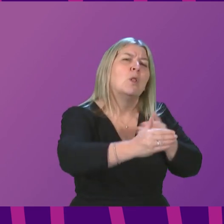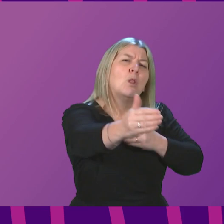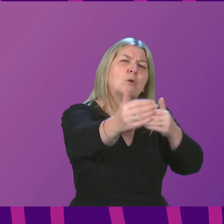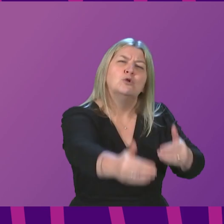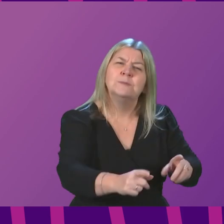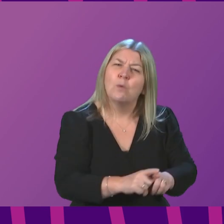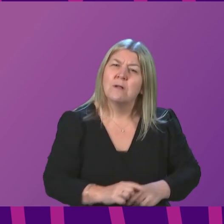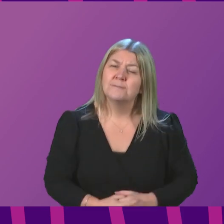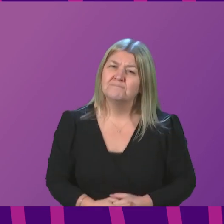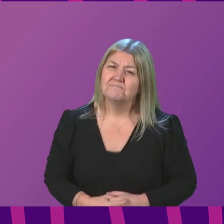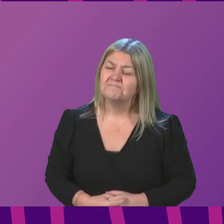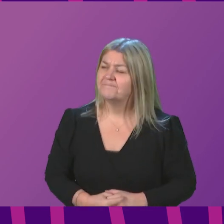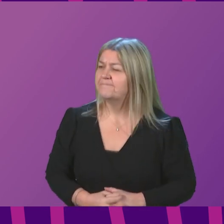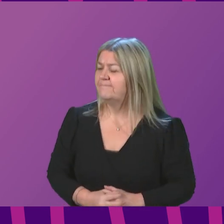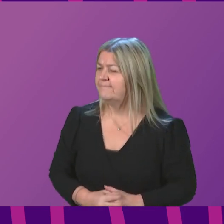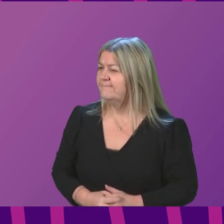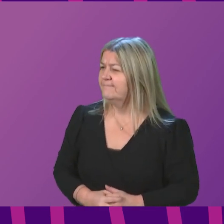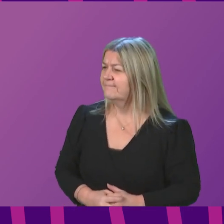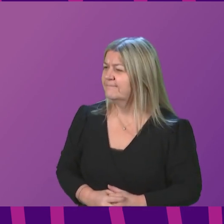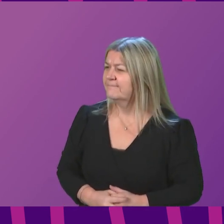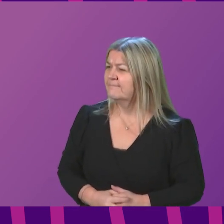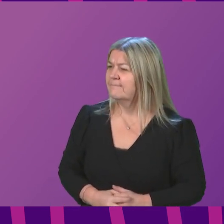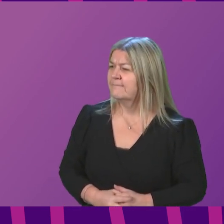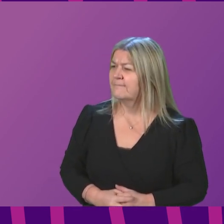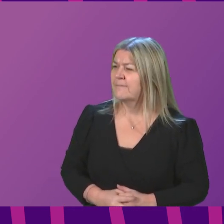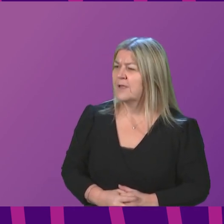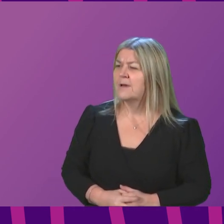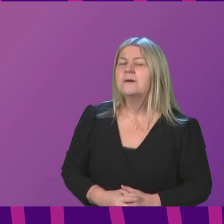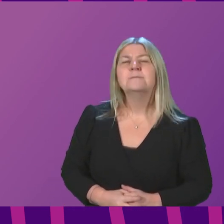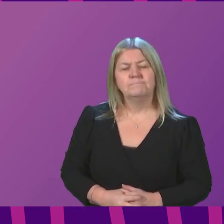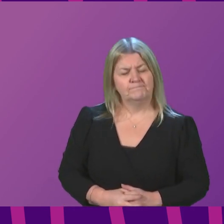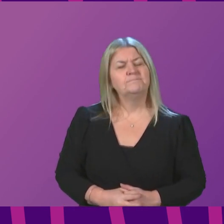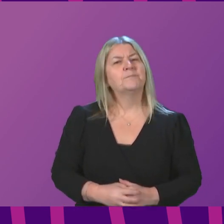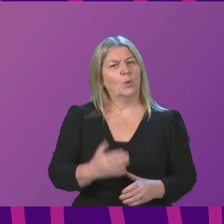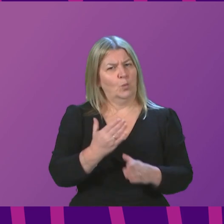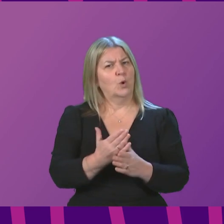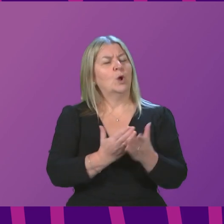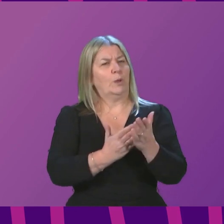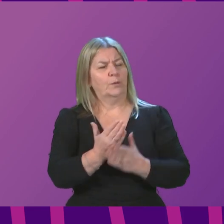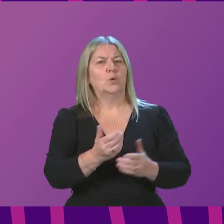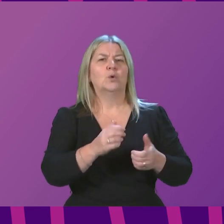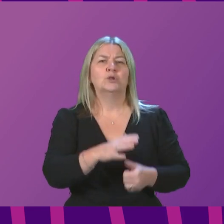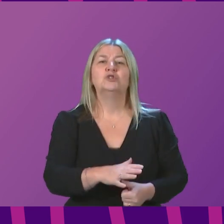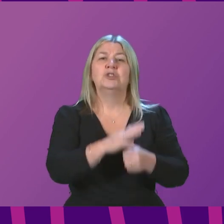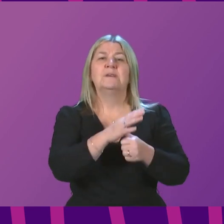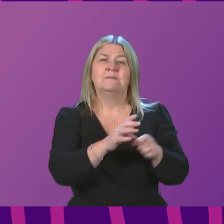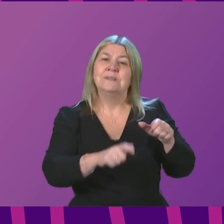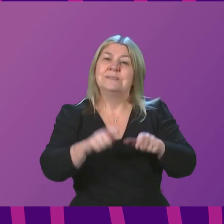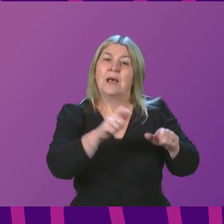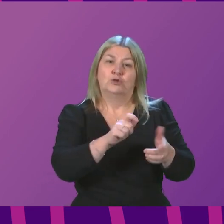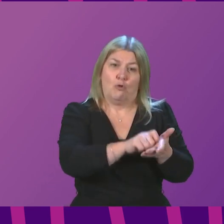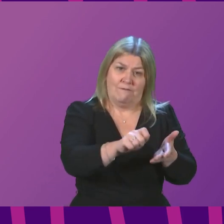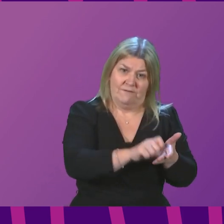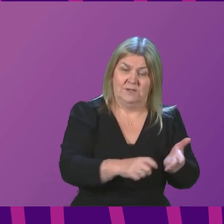We continue to work through both the Chief Scientist Office and NHS Research Scotland to